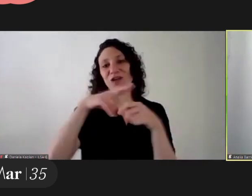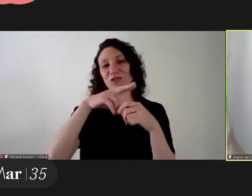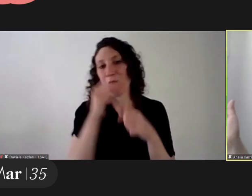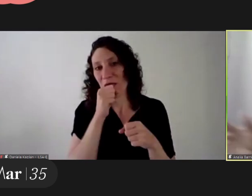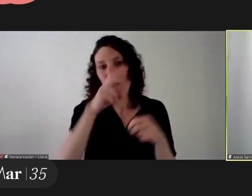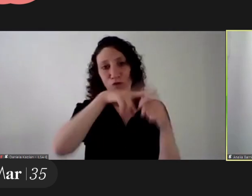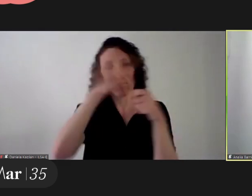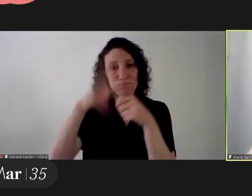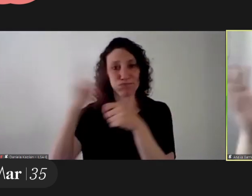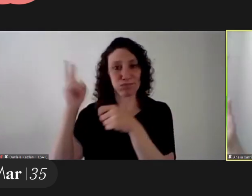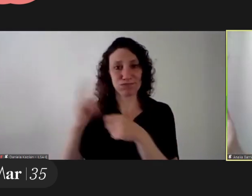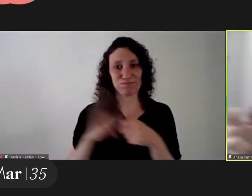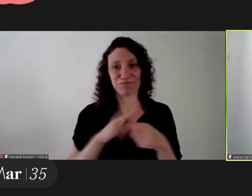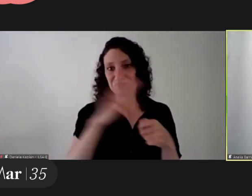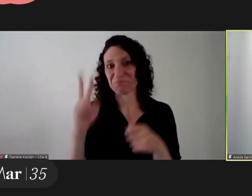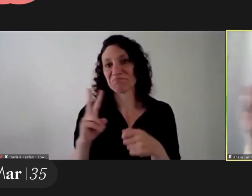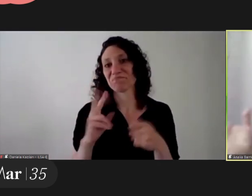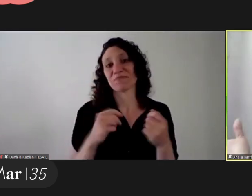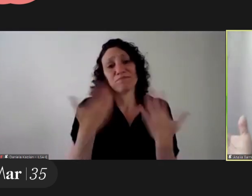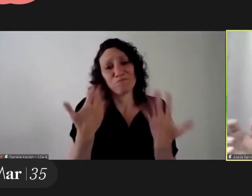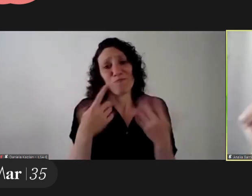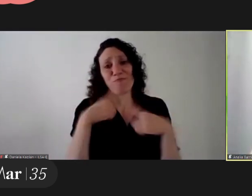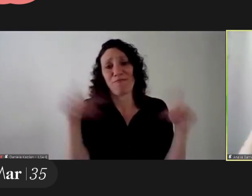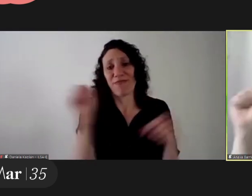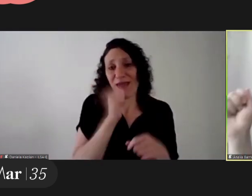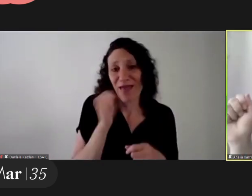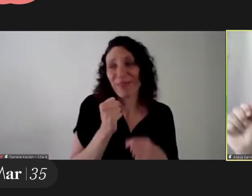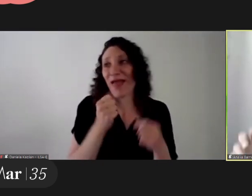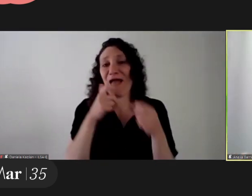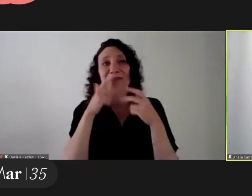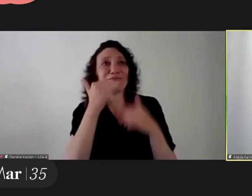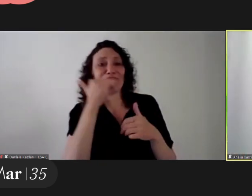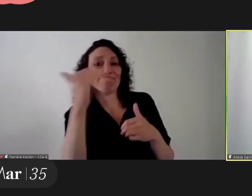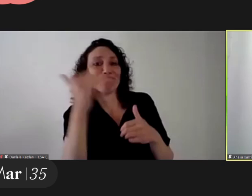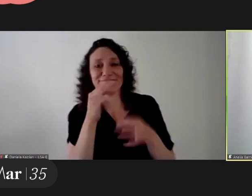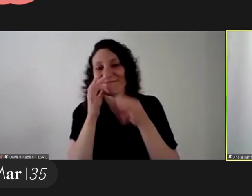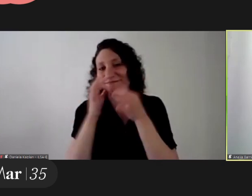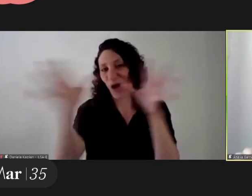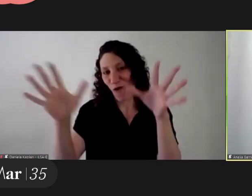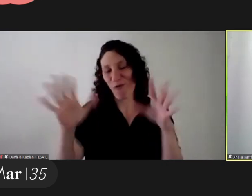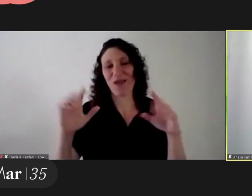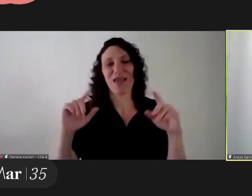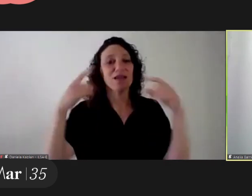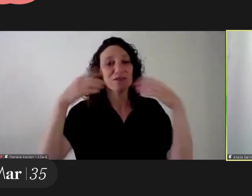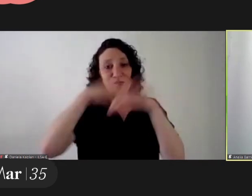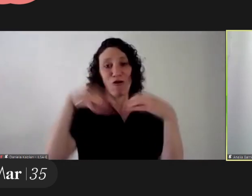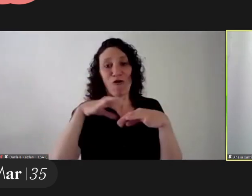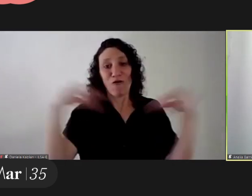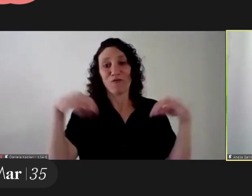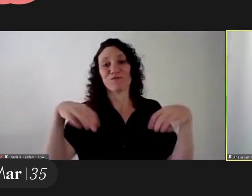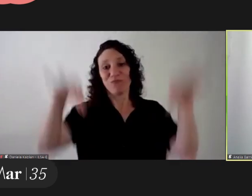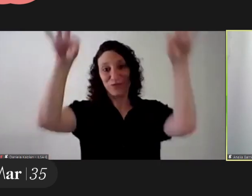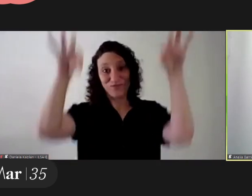show of the green bandanas we will open our microphones we can sing and we can display